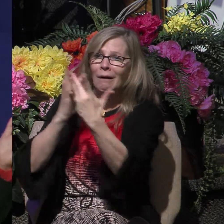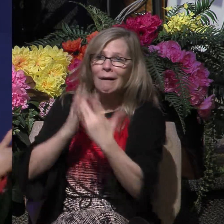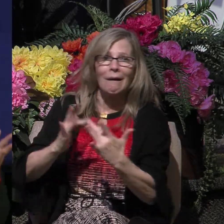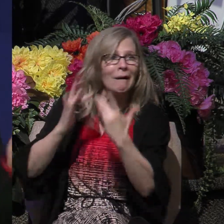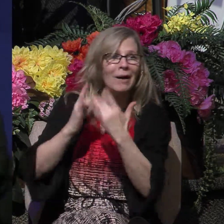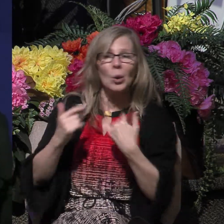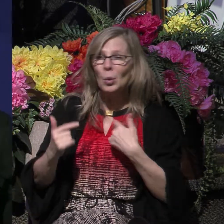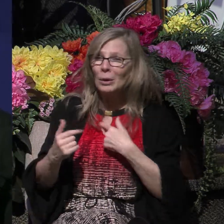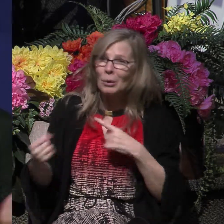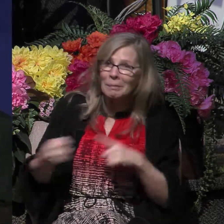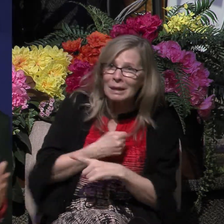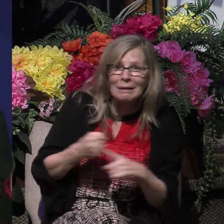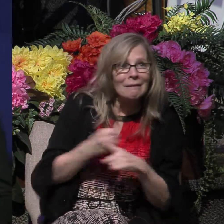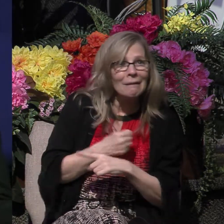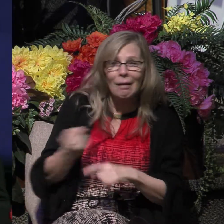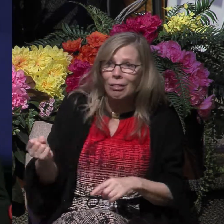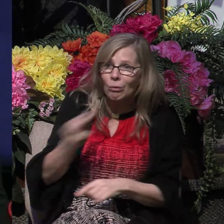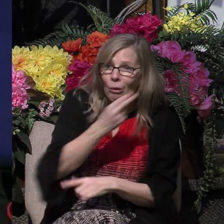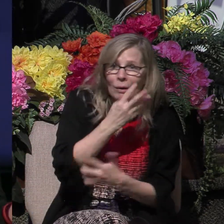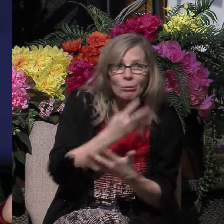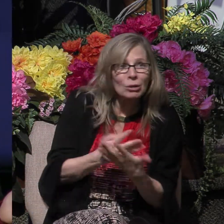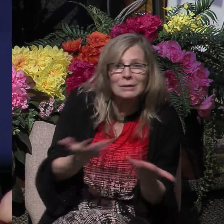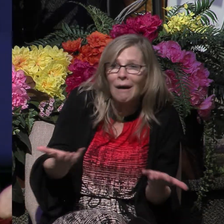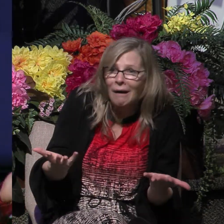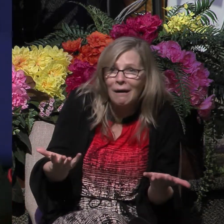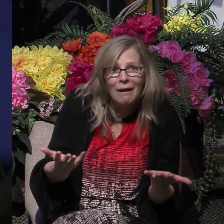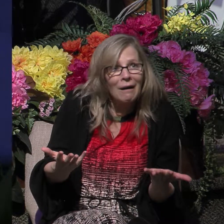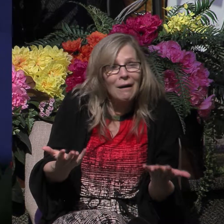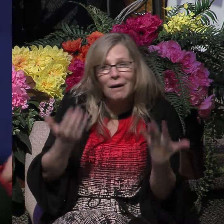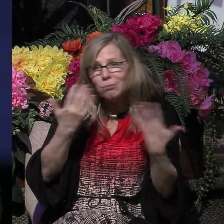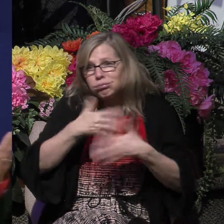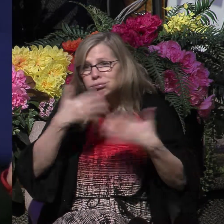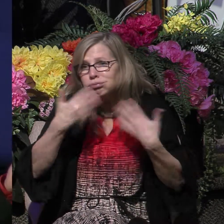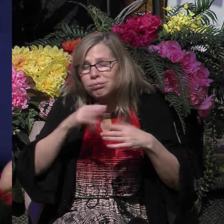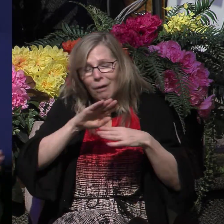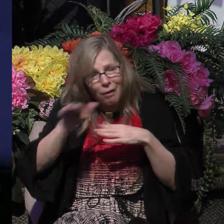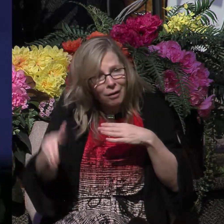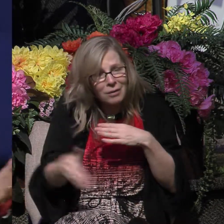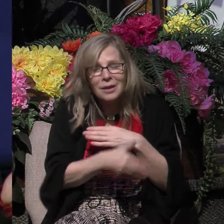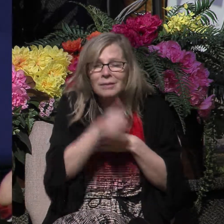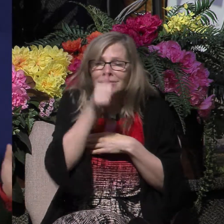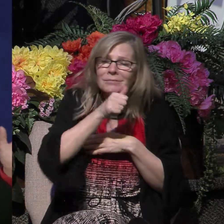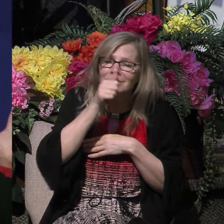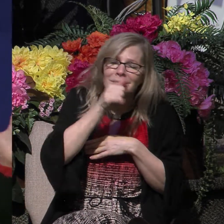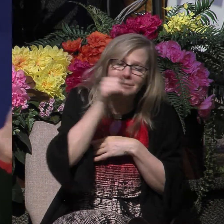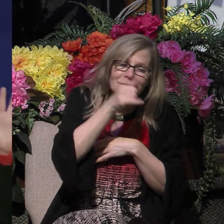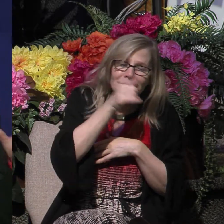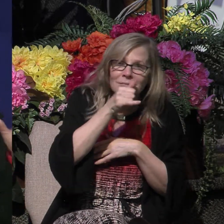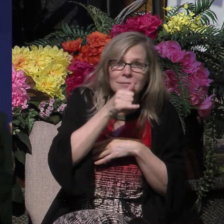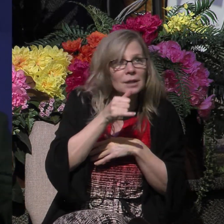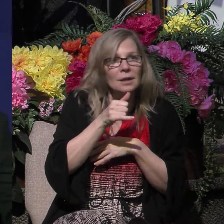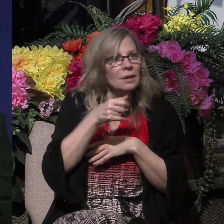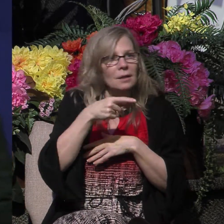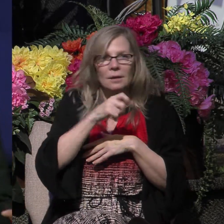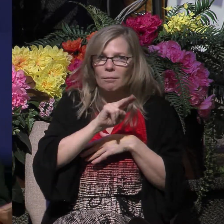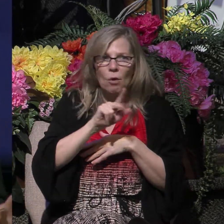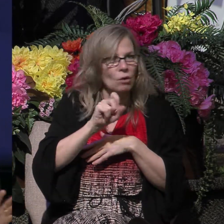guys, we were beaten, we were thrown in prison, we've spent that time in jail. was really rough. Instead of asking for their encouragement,